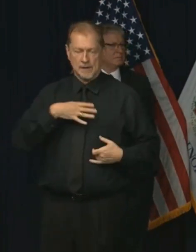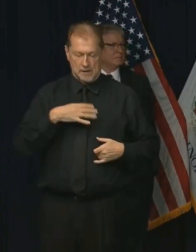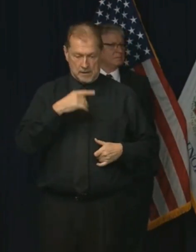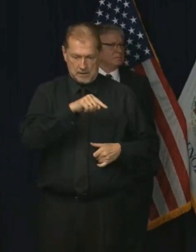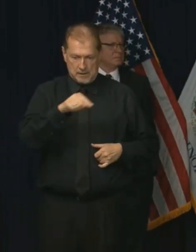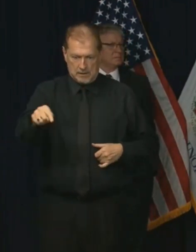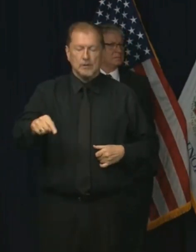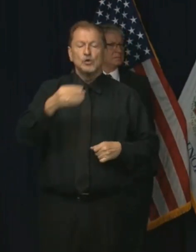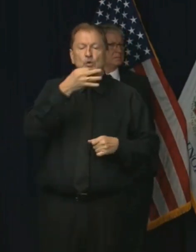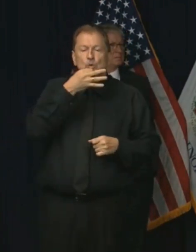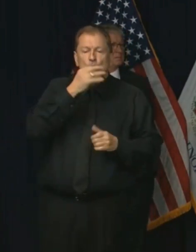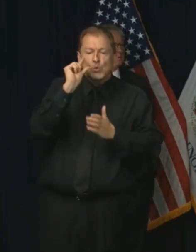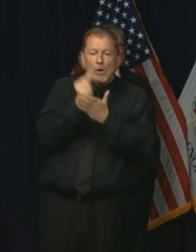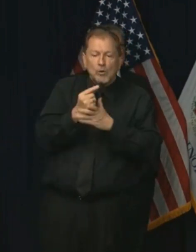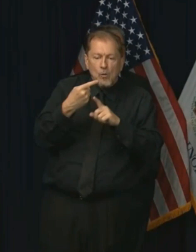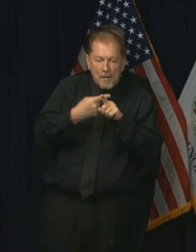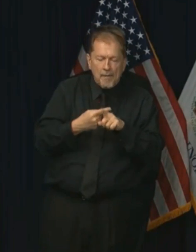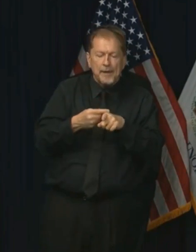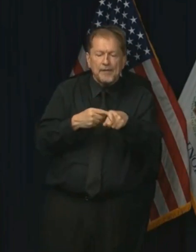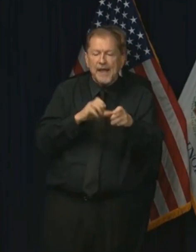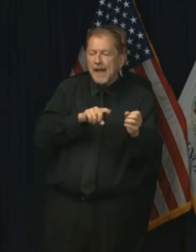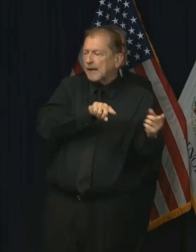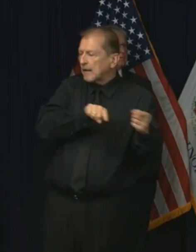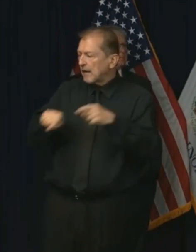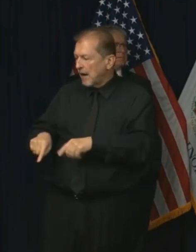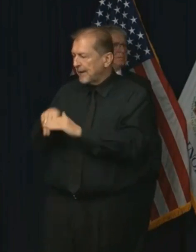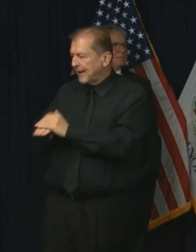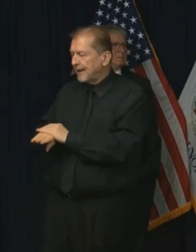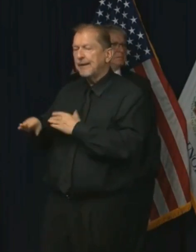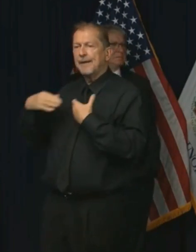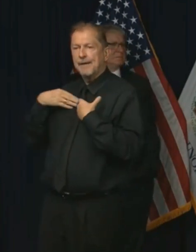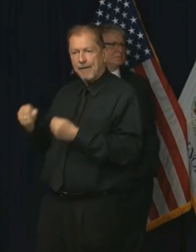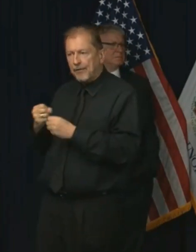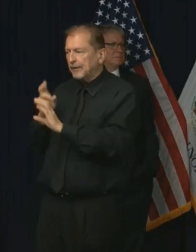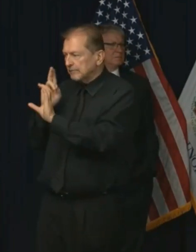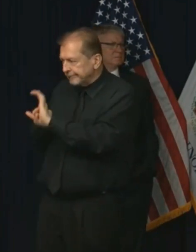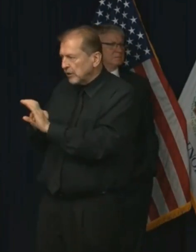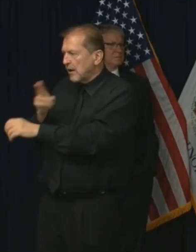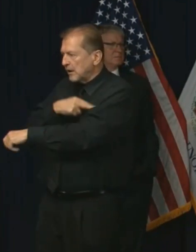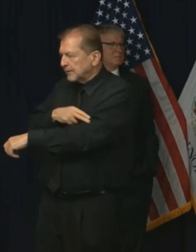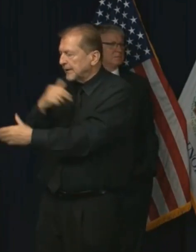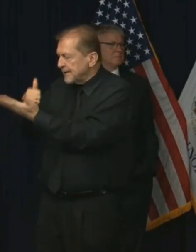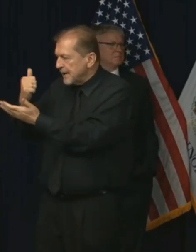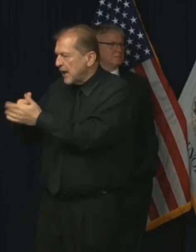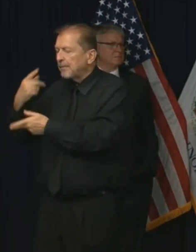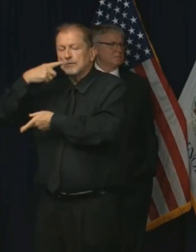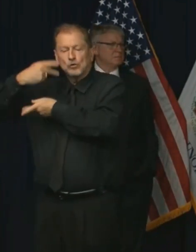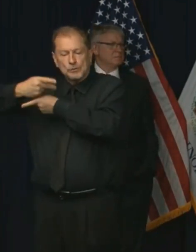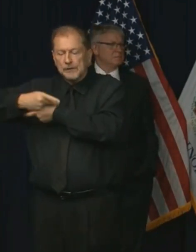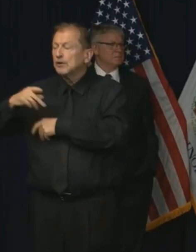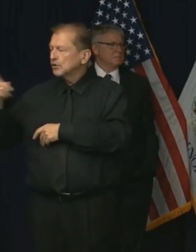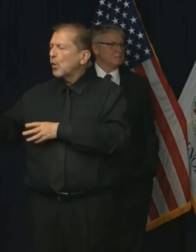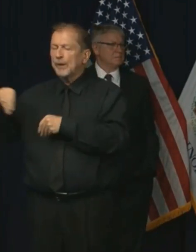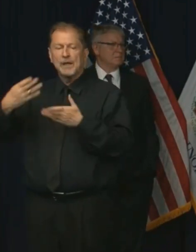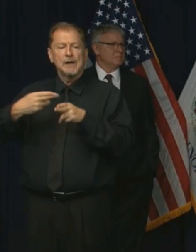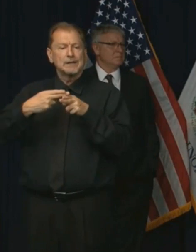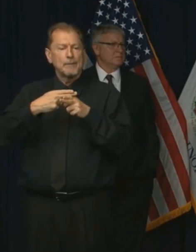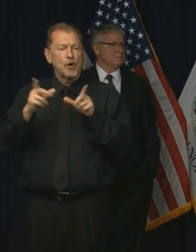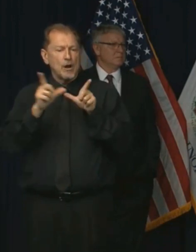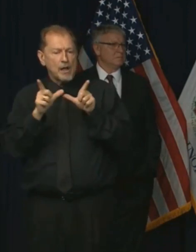being health care professionals even now. We need them in the health care field. Same thing with medical students and others.